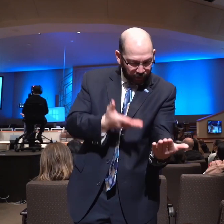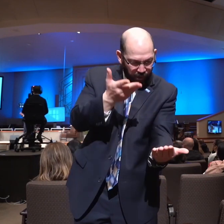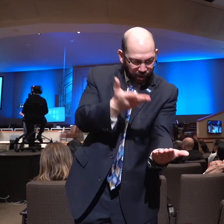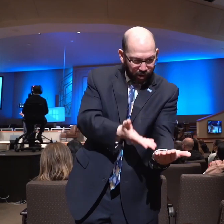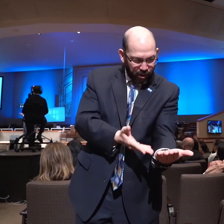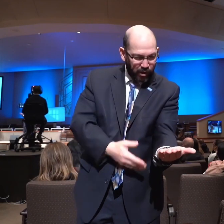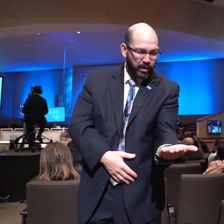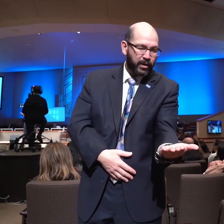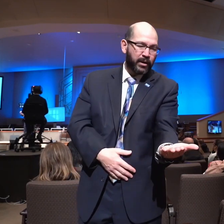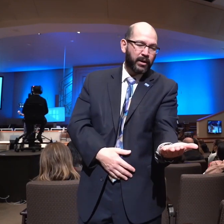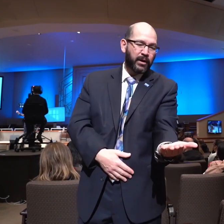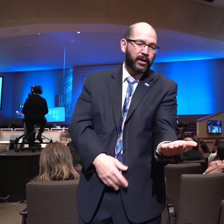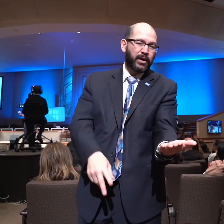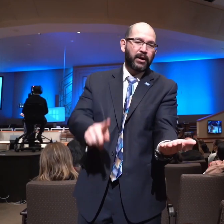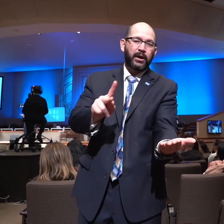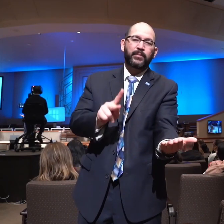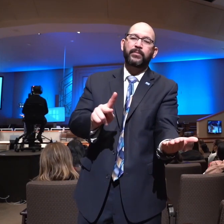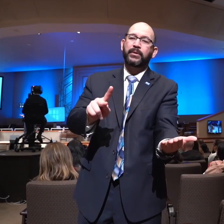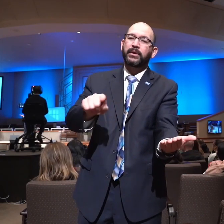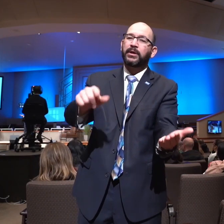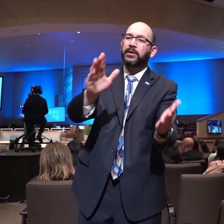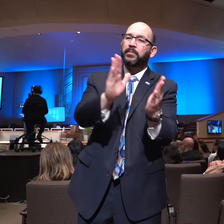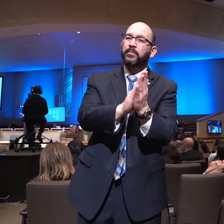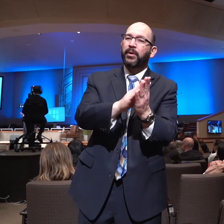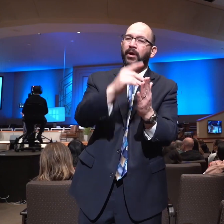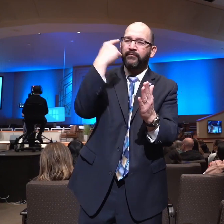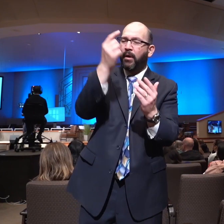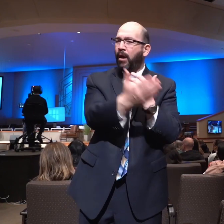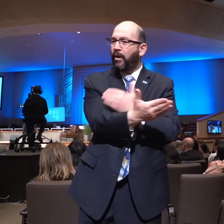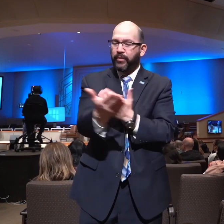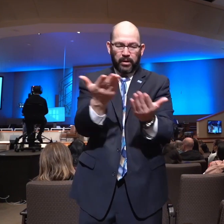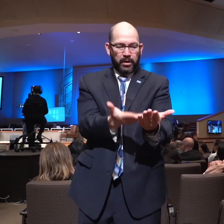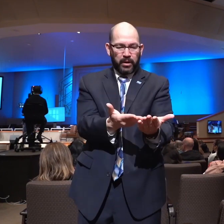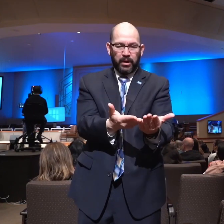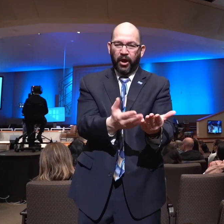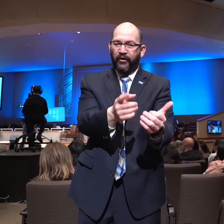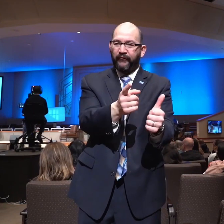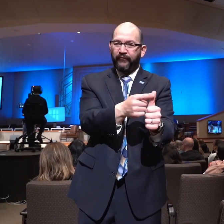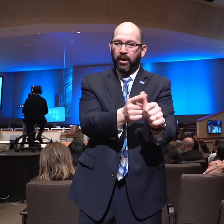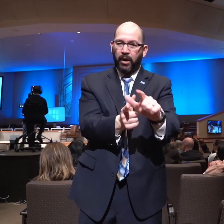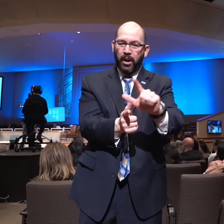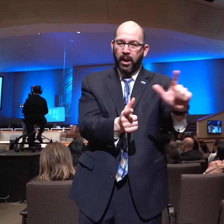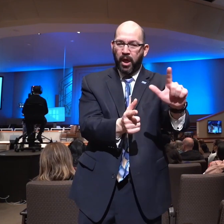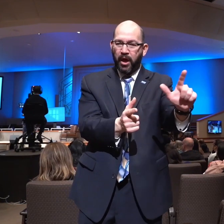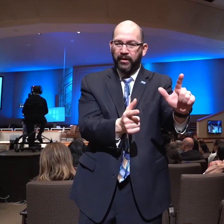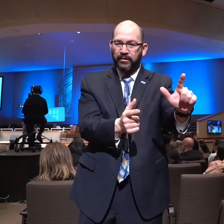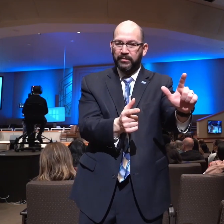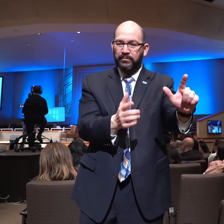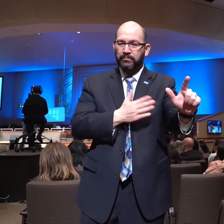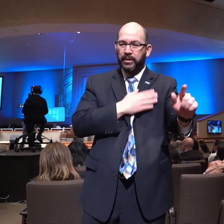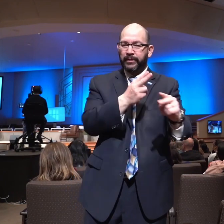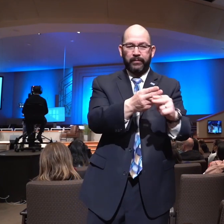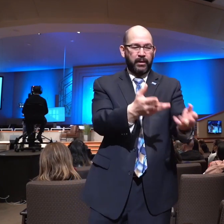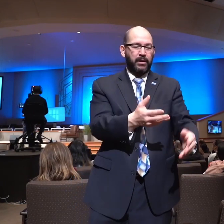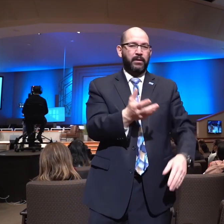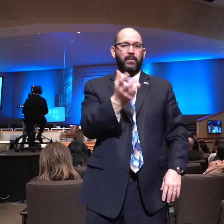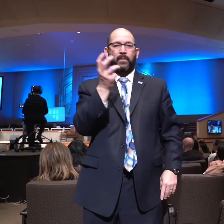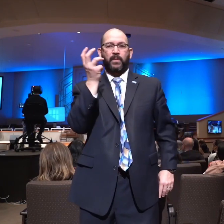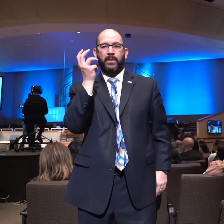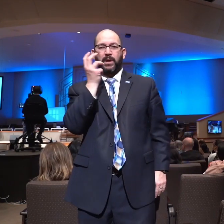were the people that he prayed every morning for and on the top left was Pastor Chapel. I'm so